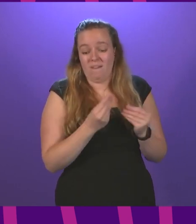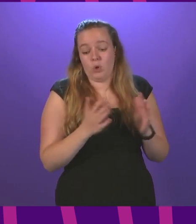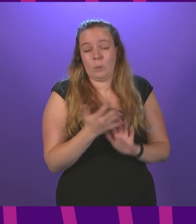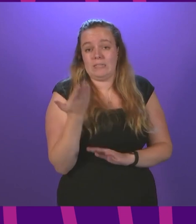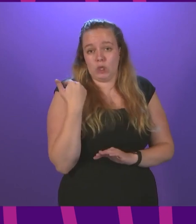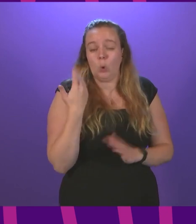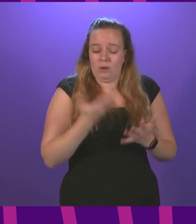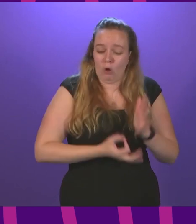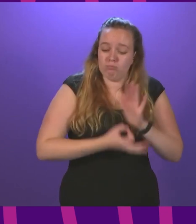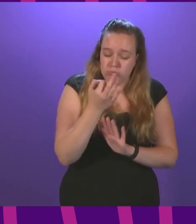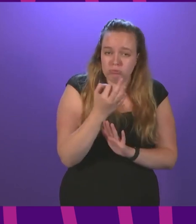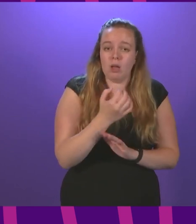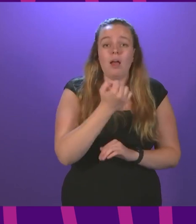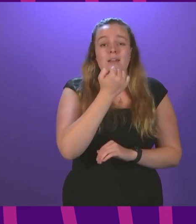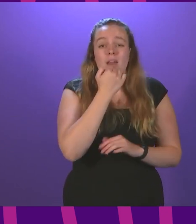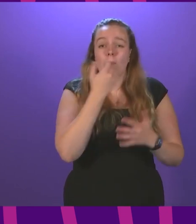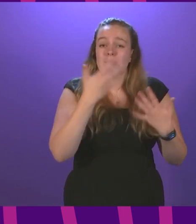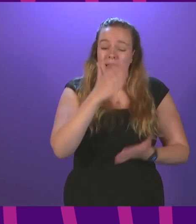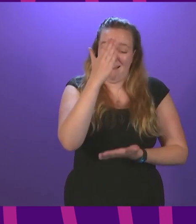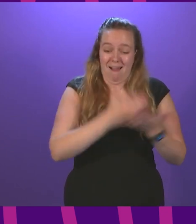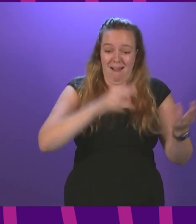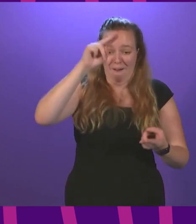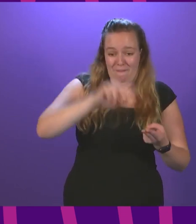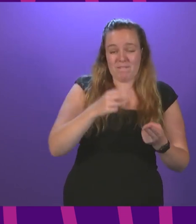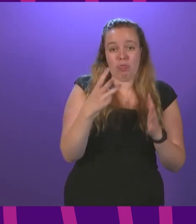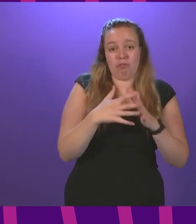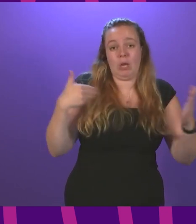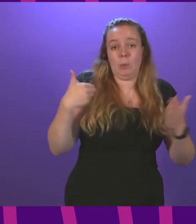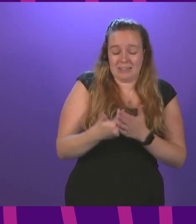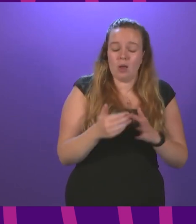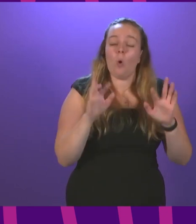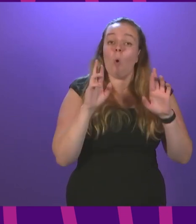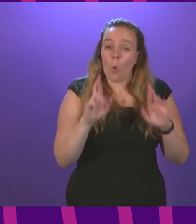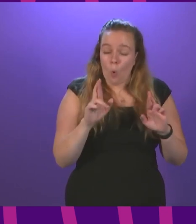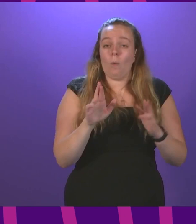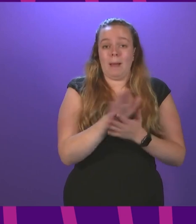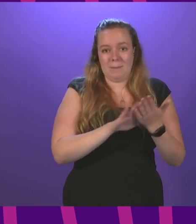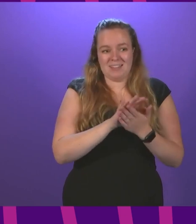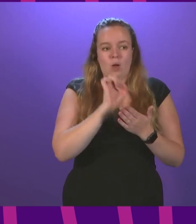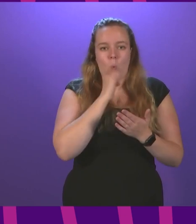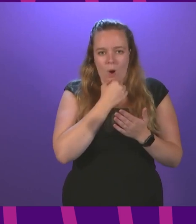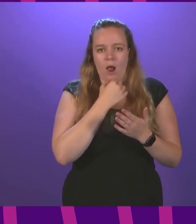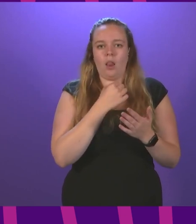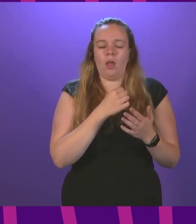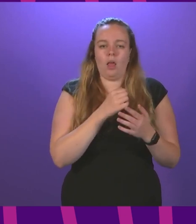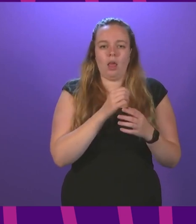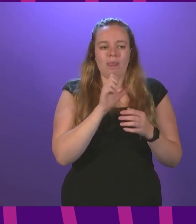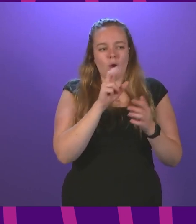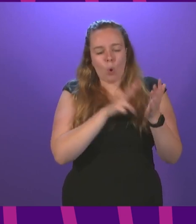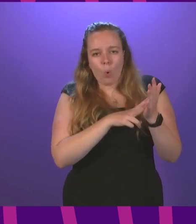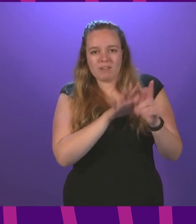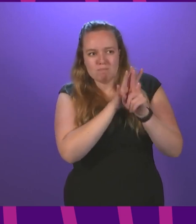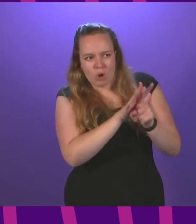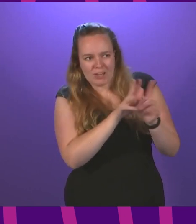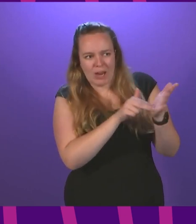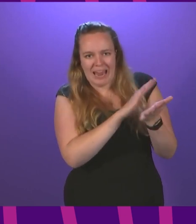weeks ago. Cases have halved in the past three weeks and we hope this will be followed by an easing of at least the direct Covid pressure on the